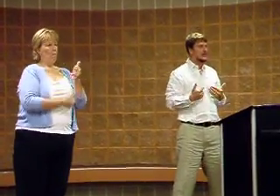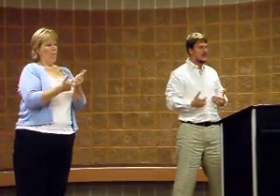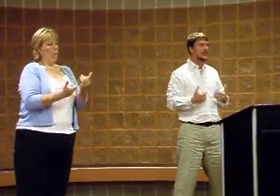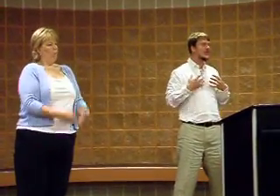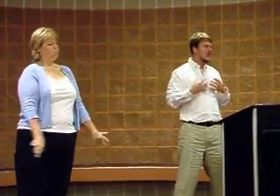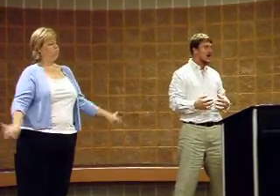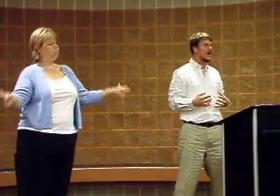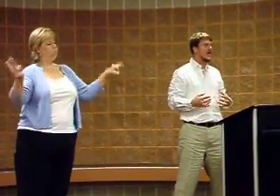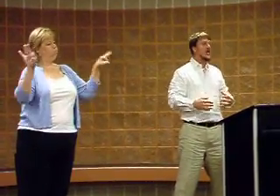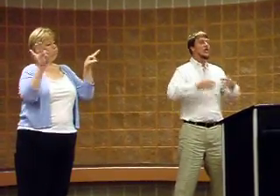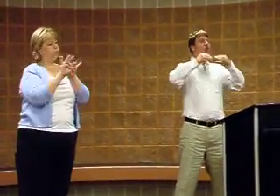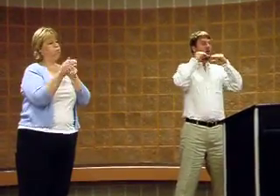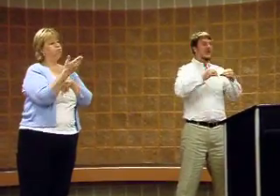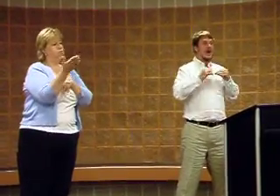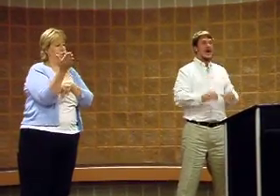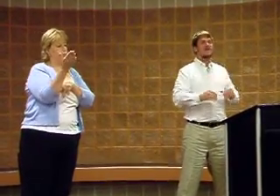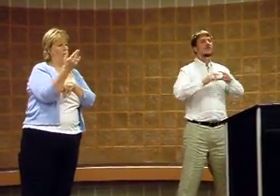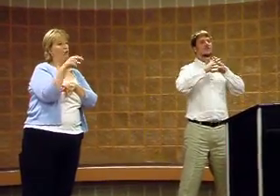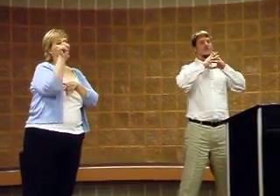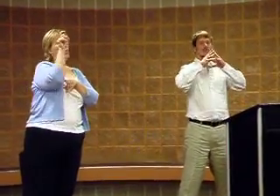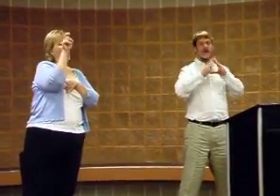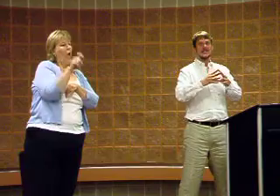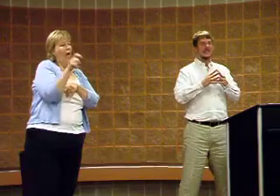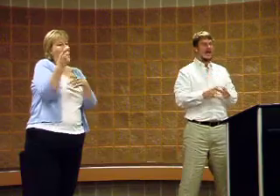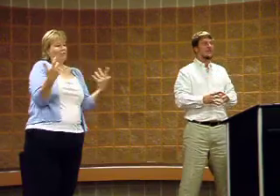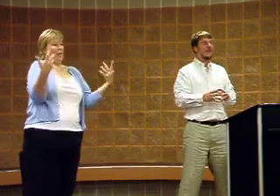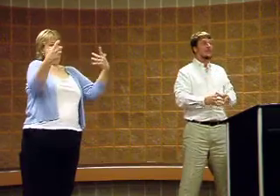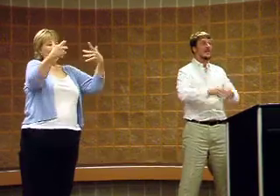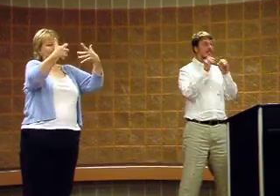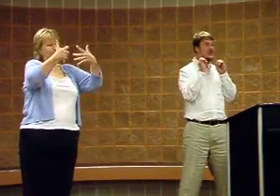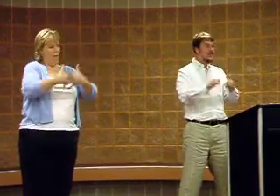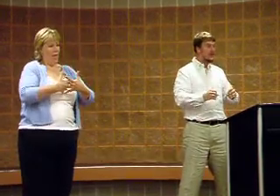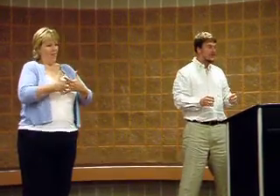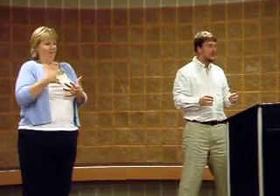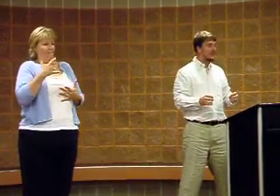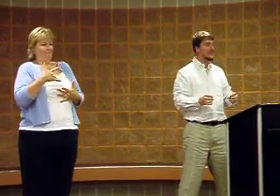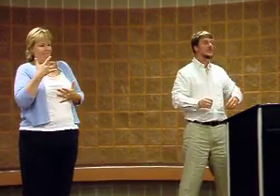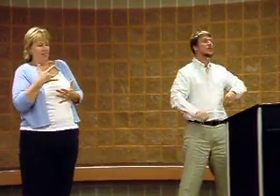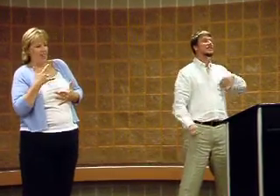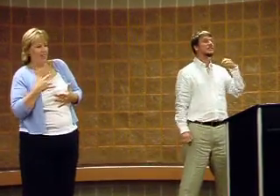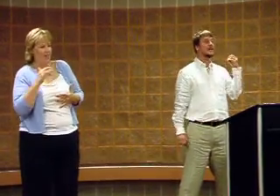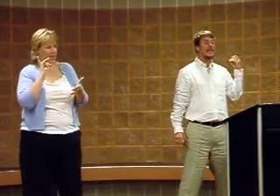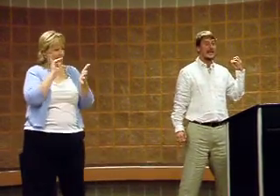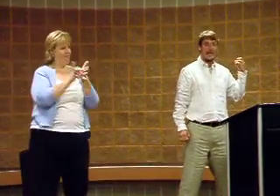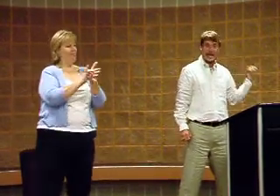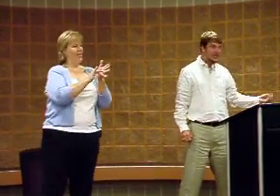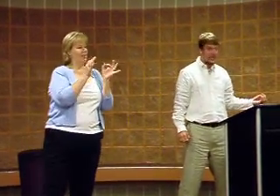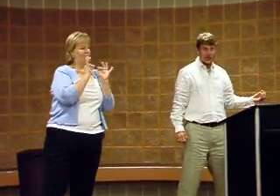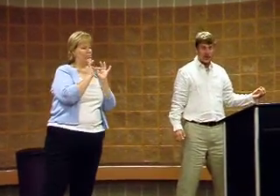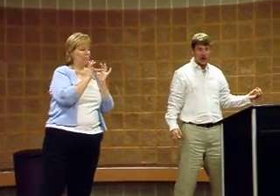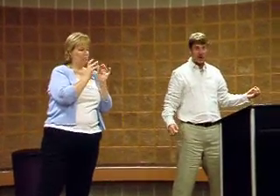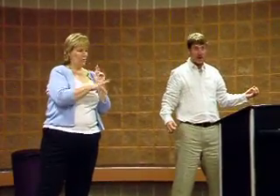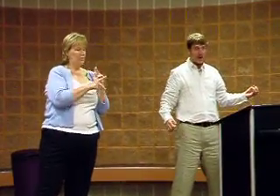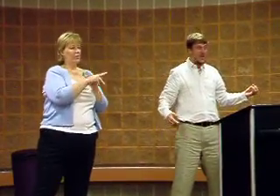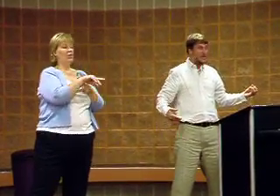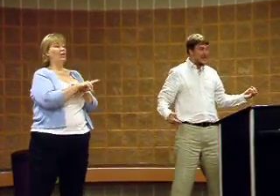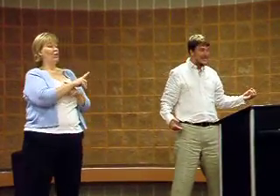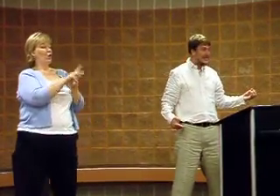as interpreters are. You have to match the affect because you are the difference between somebody getting aspirin for medicine